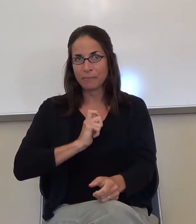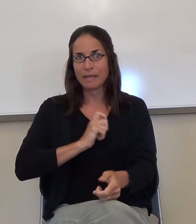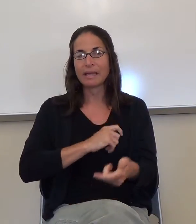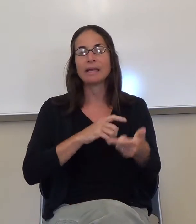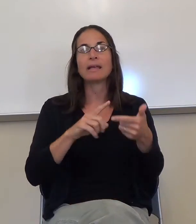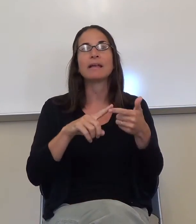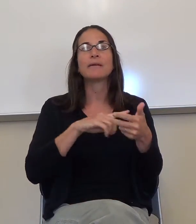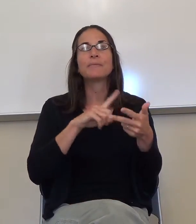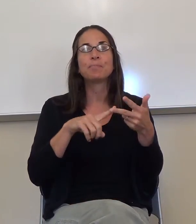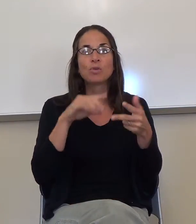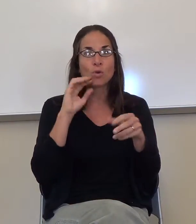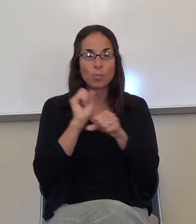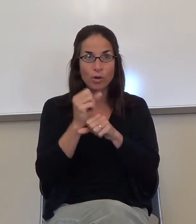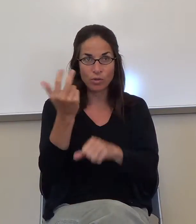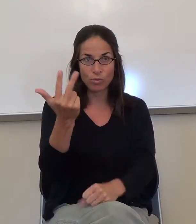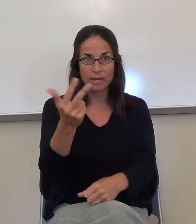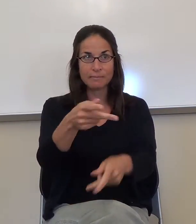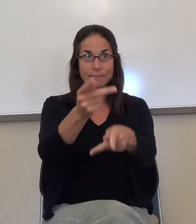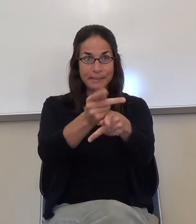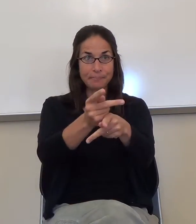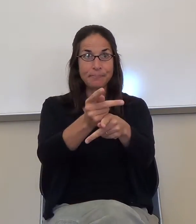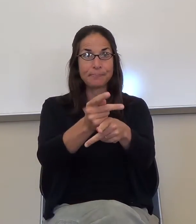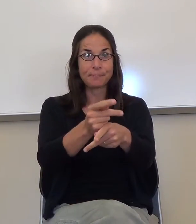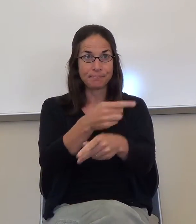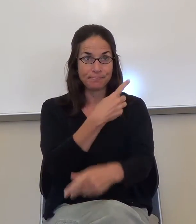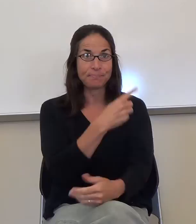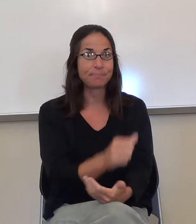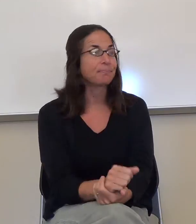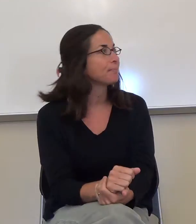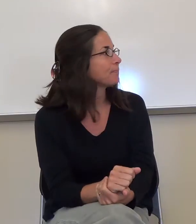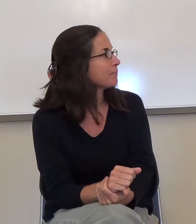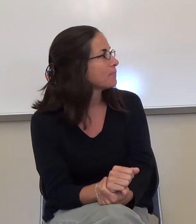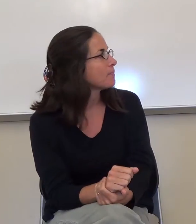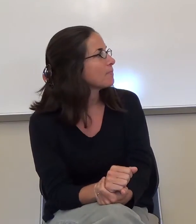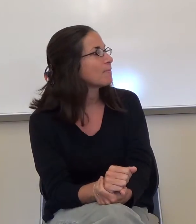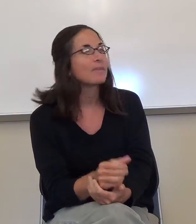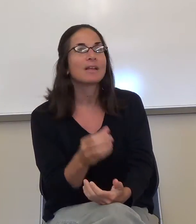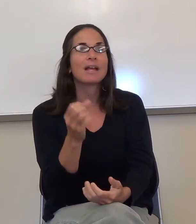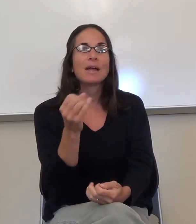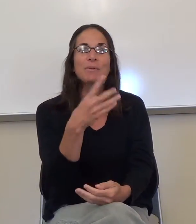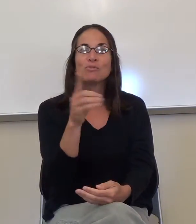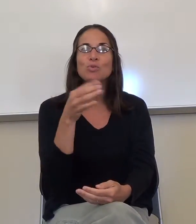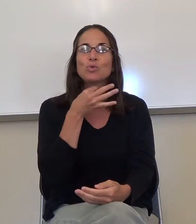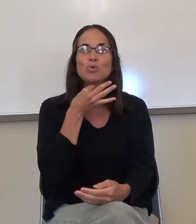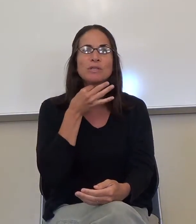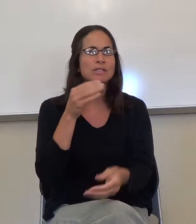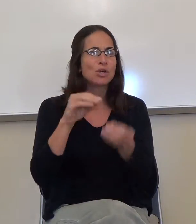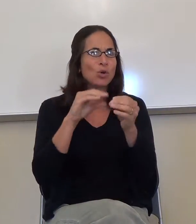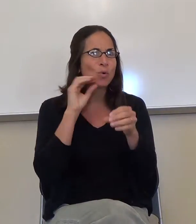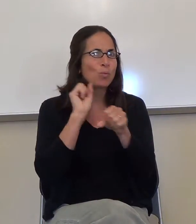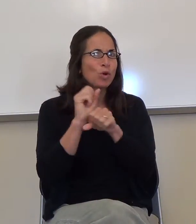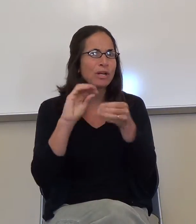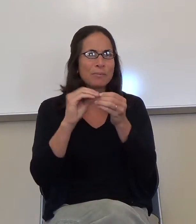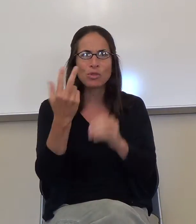three. Okay. How many people are wondering what homework three is? All right,